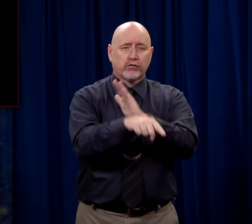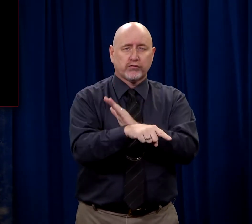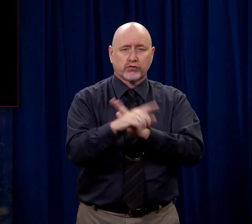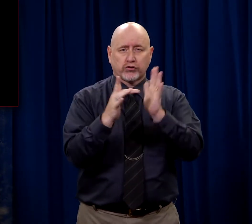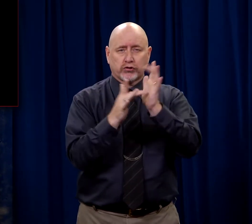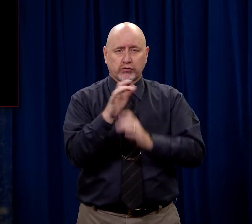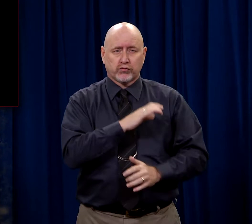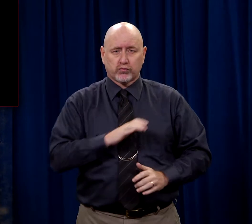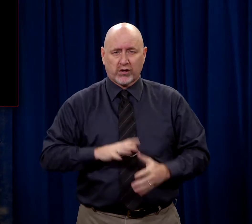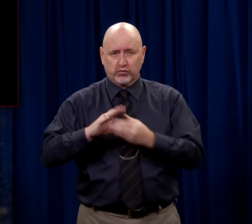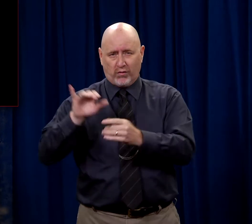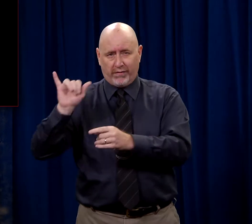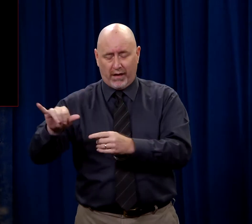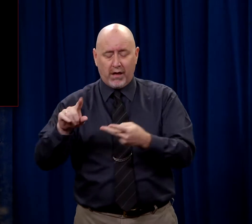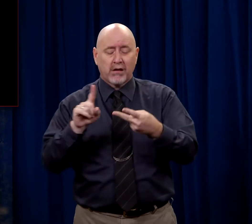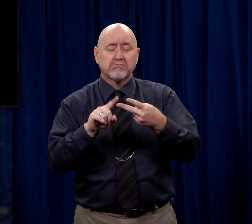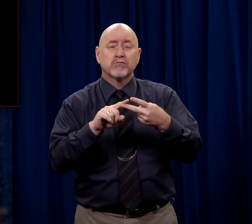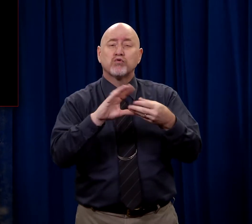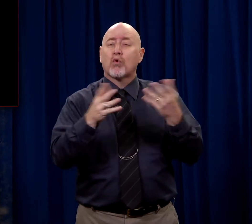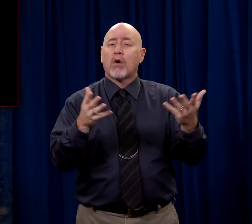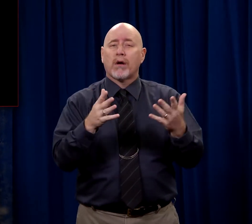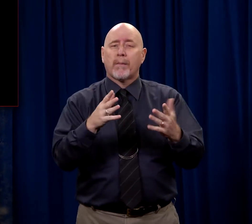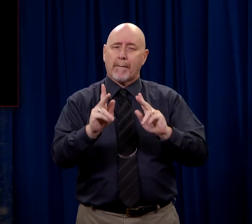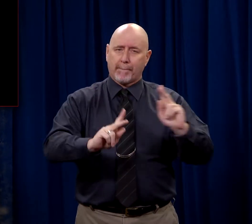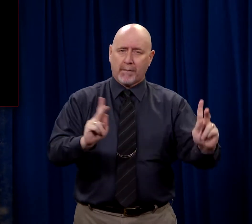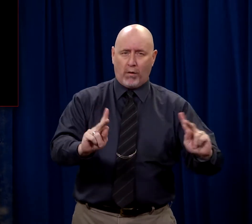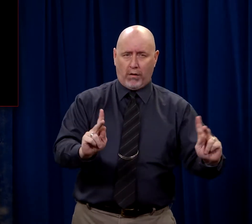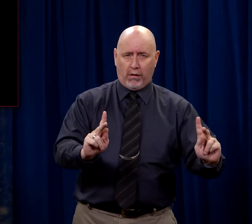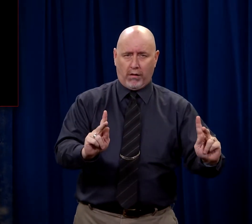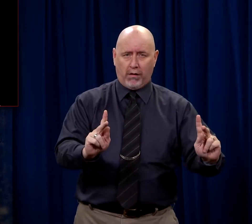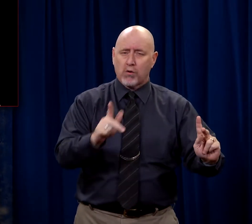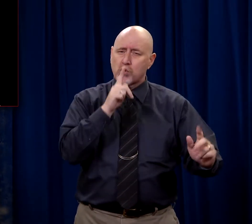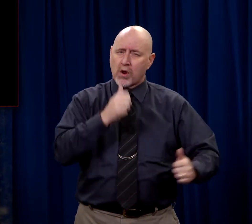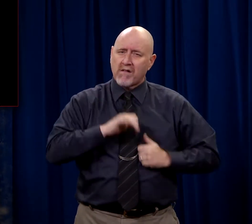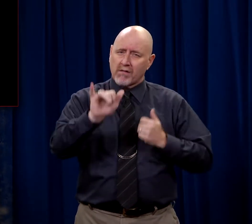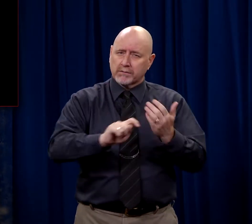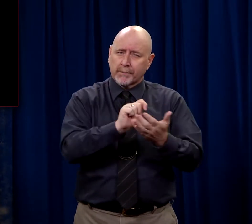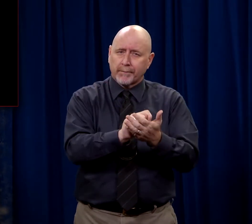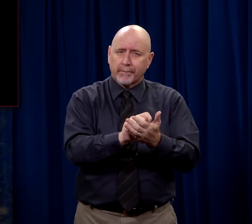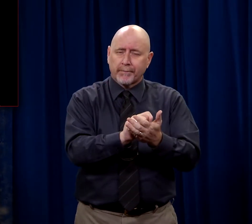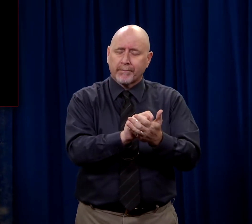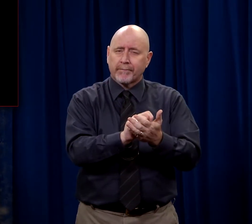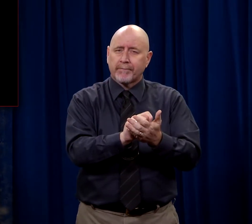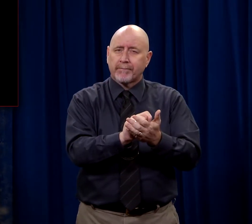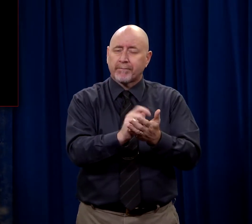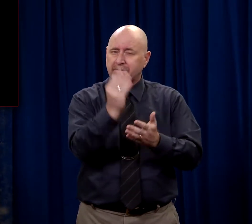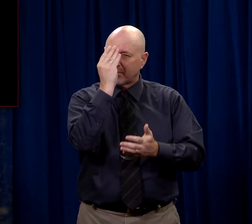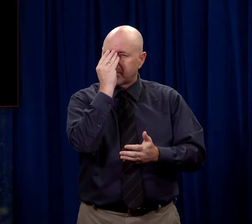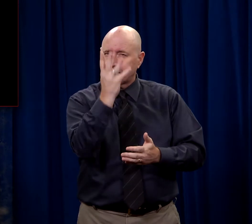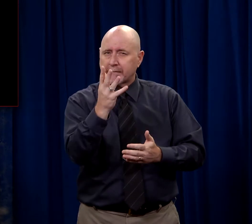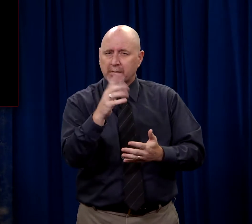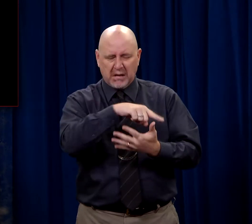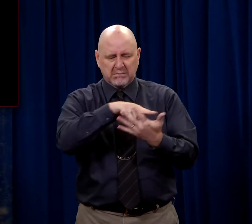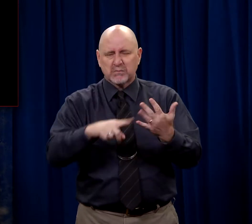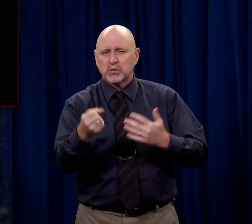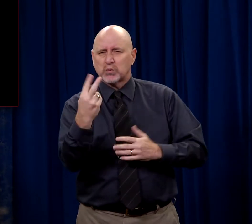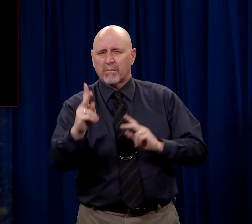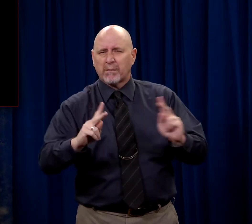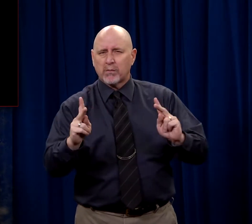This is also a story about people. Real people who lived then. I'm going to tell you especially about a dozen